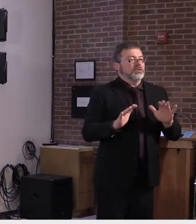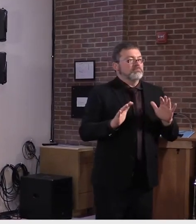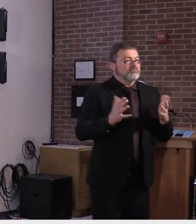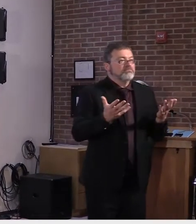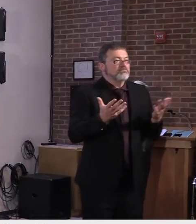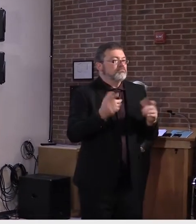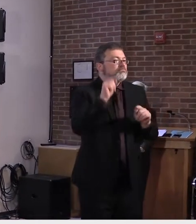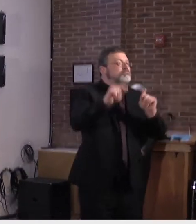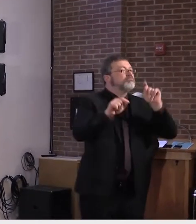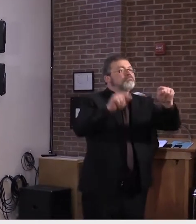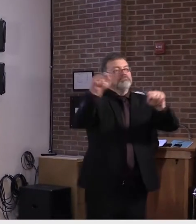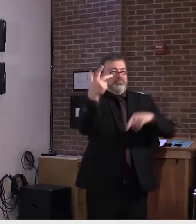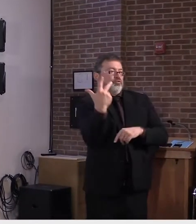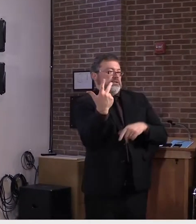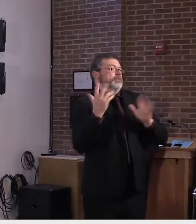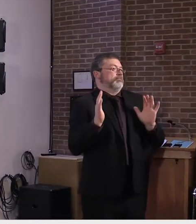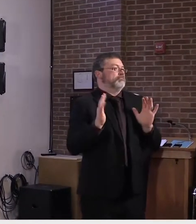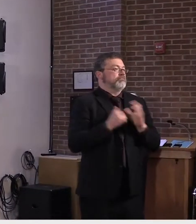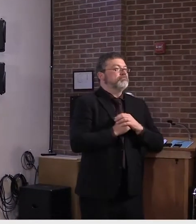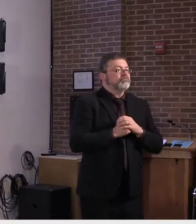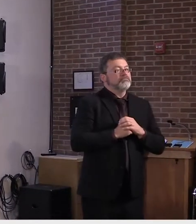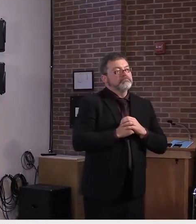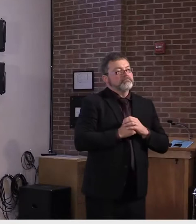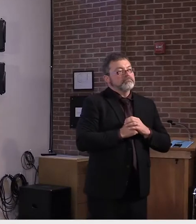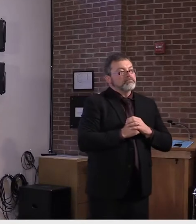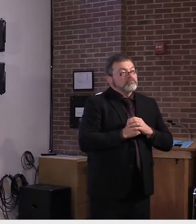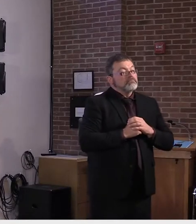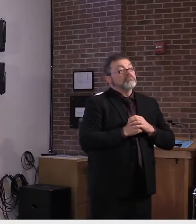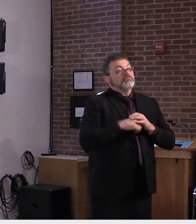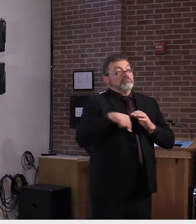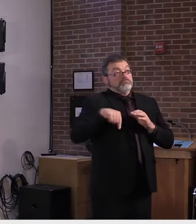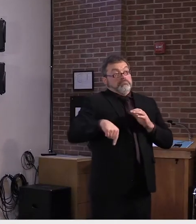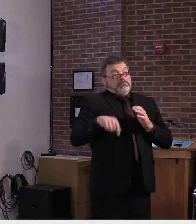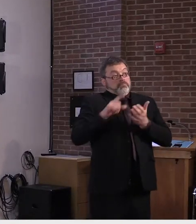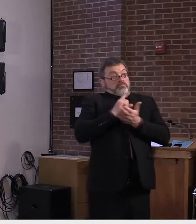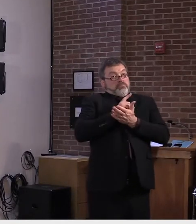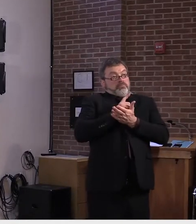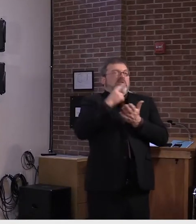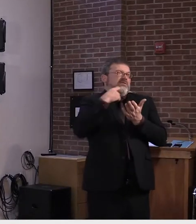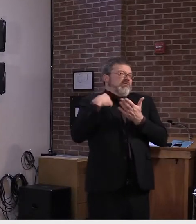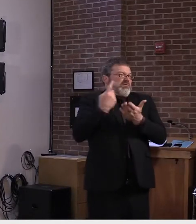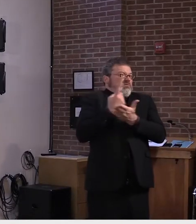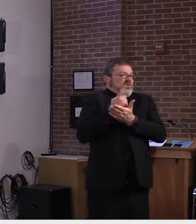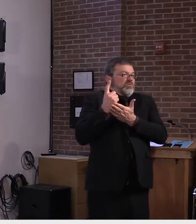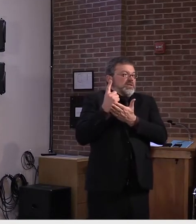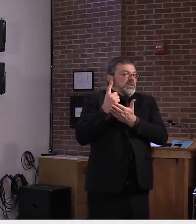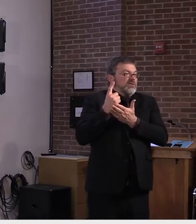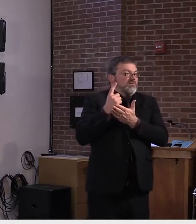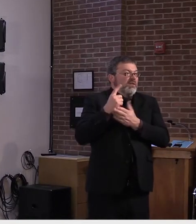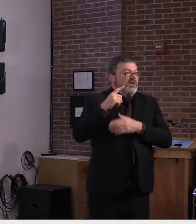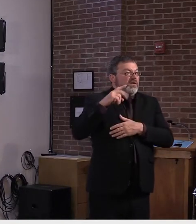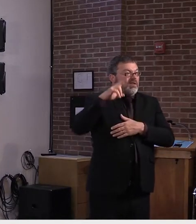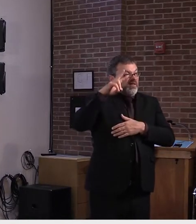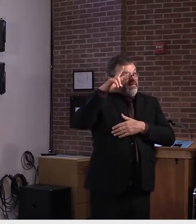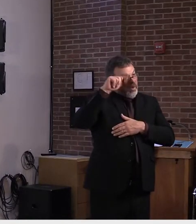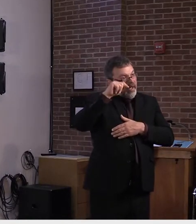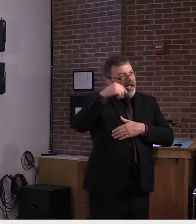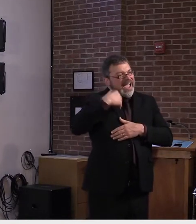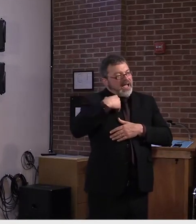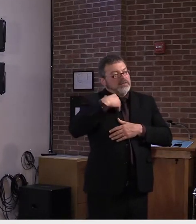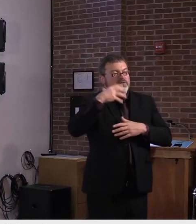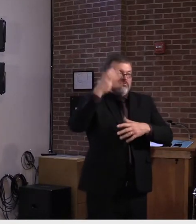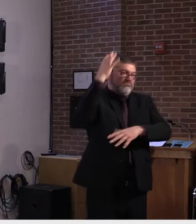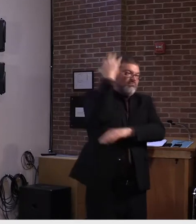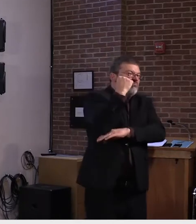For the last week, Vermont was indeed noted for being the state with both the lowest number of new cases per